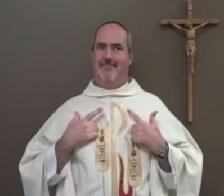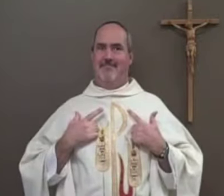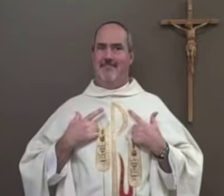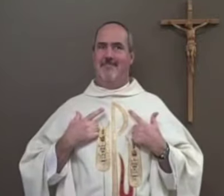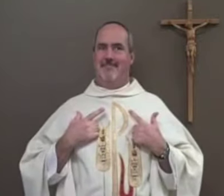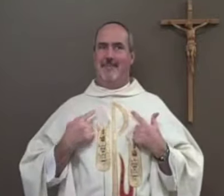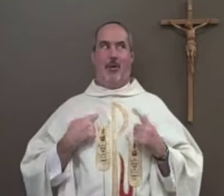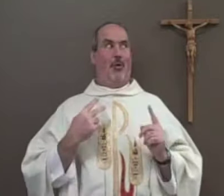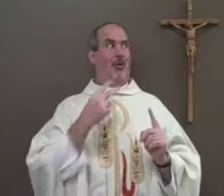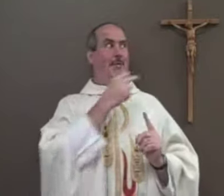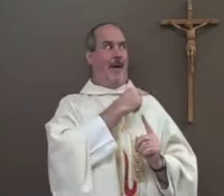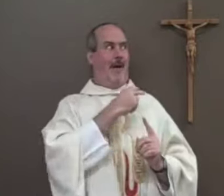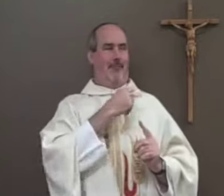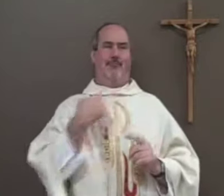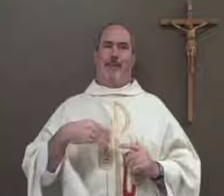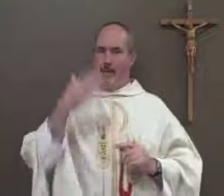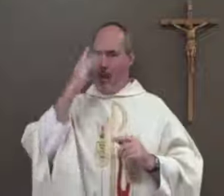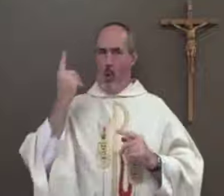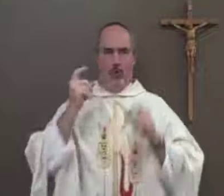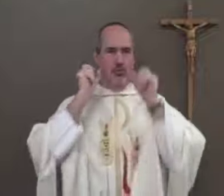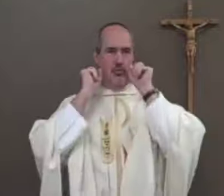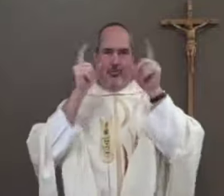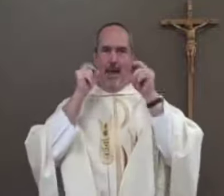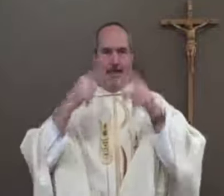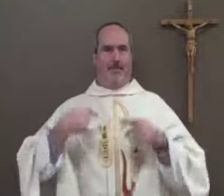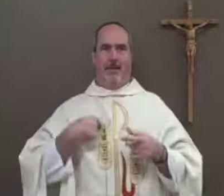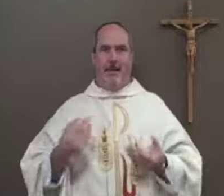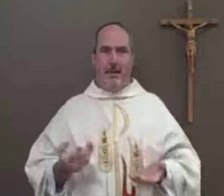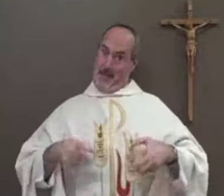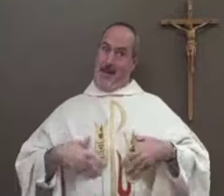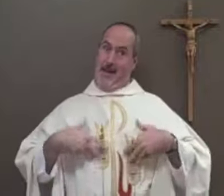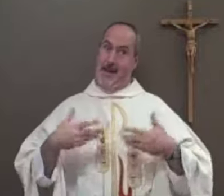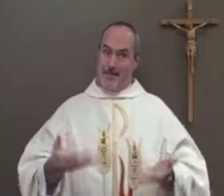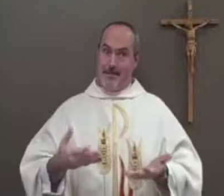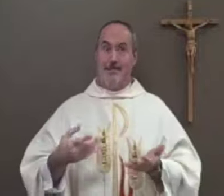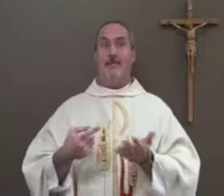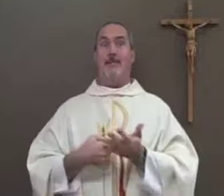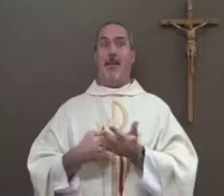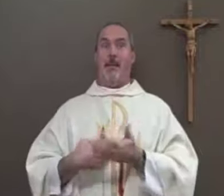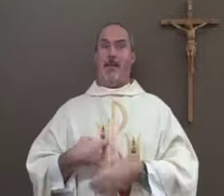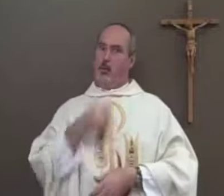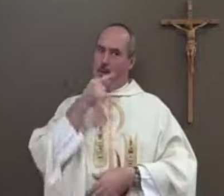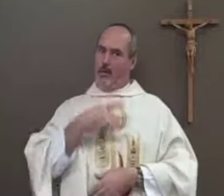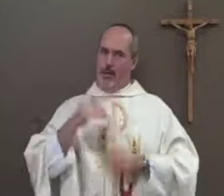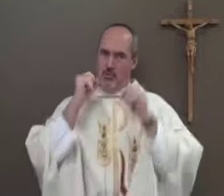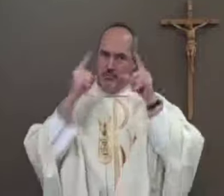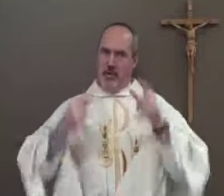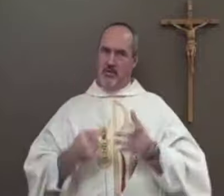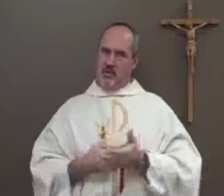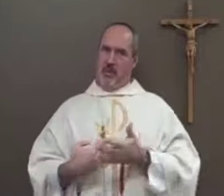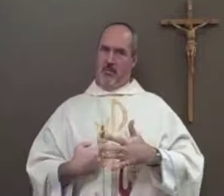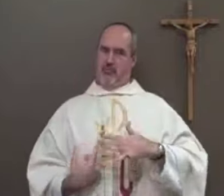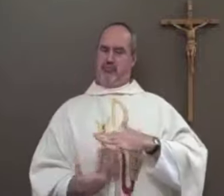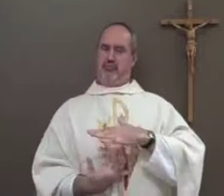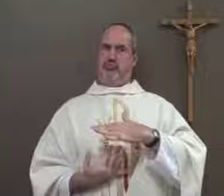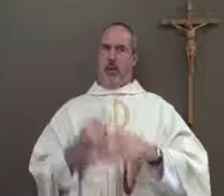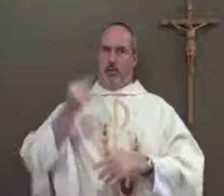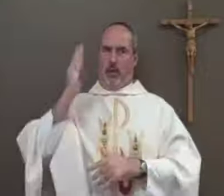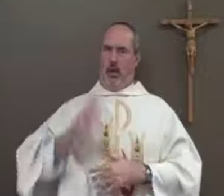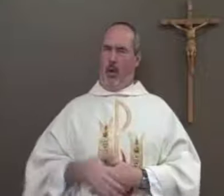In looking at my life, I know that God has surprised me many times. And I have to admit, there are times when I don't like surprises